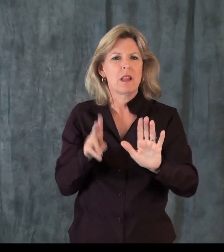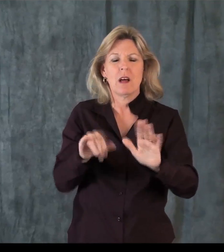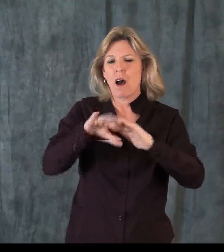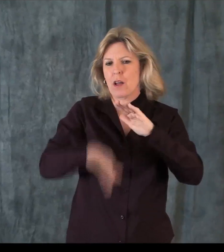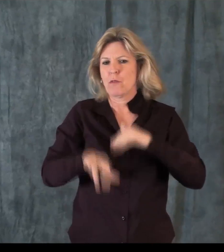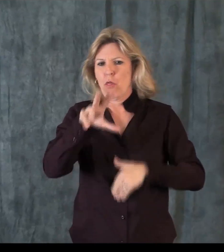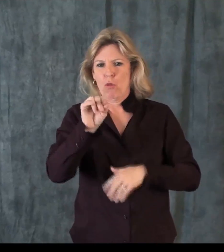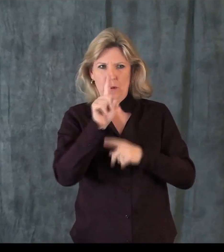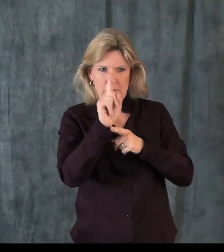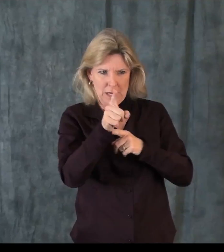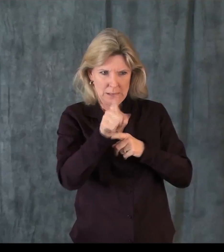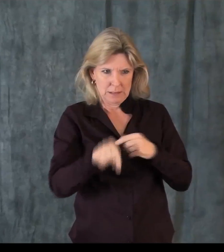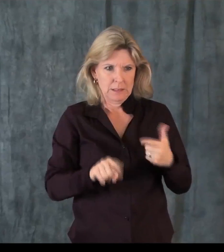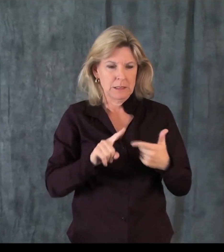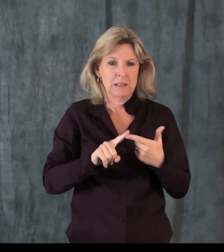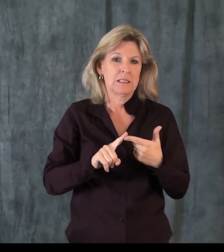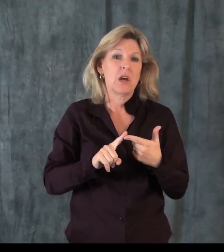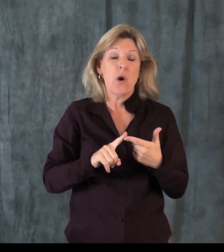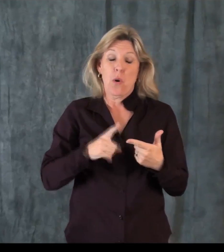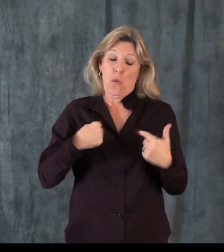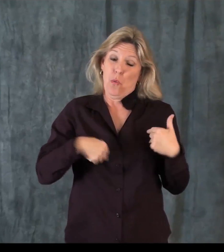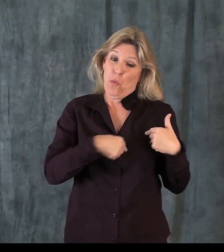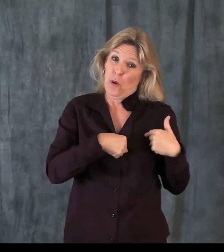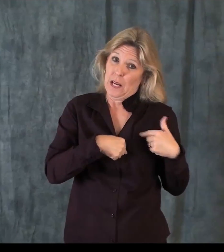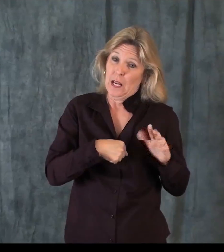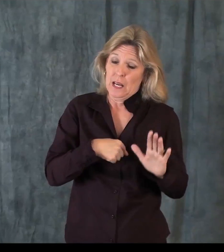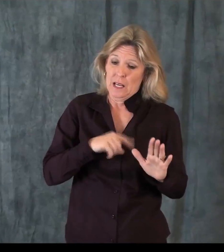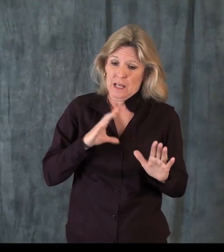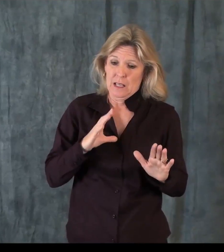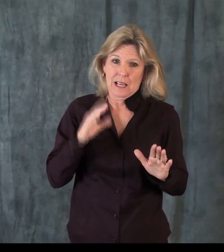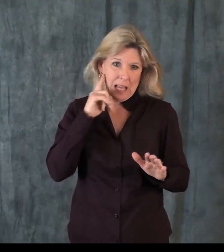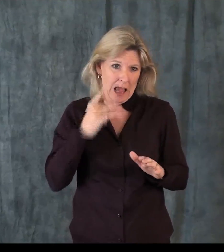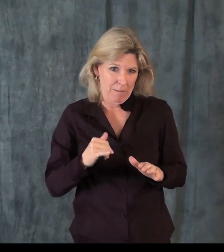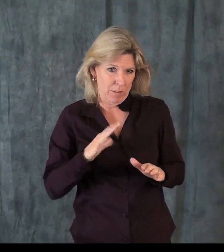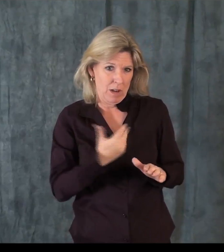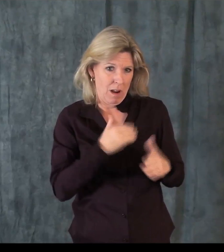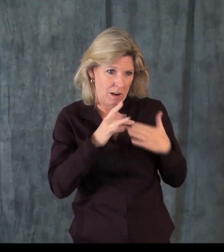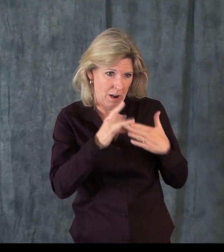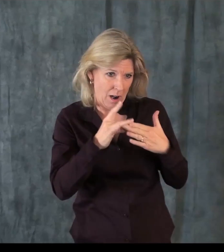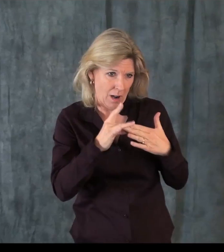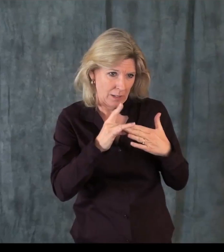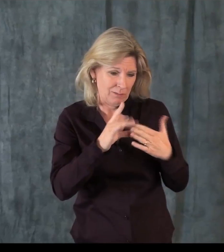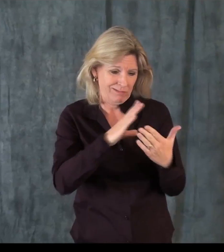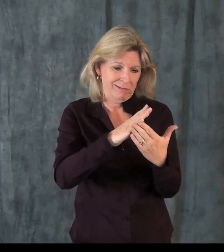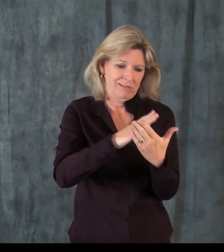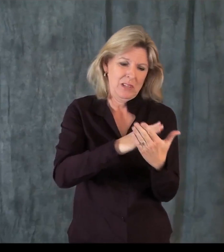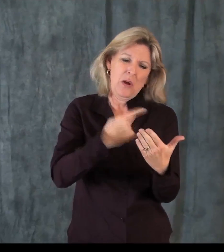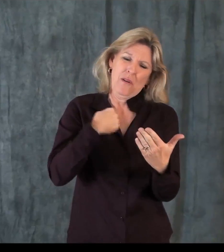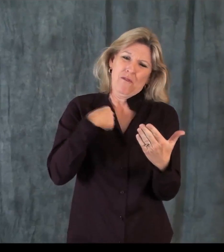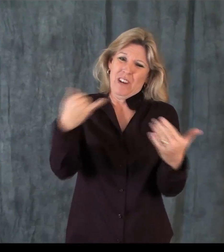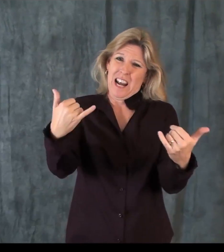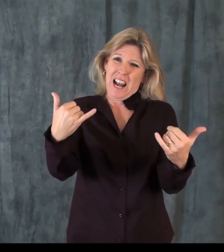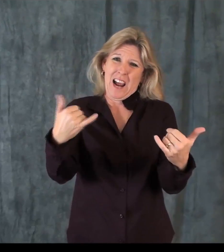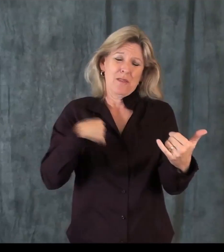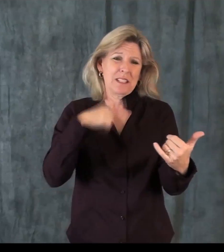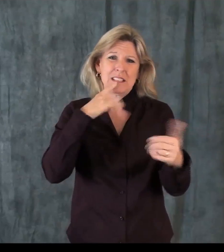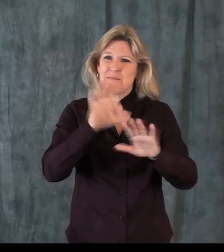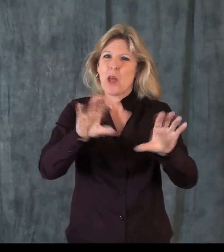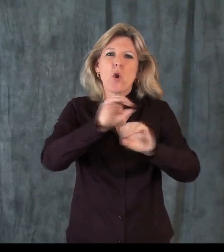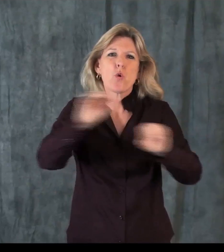really basically very short interactions. So that's one of the stipulations. It has to be under 30 minutes long. Another one of our guidelines, and